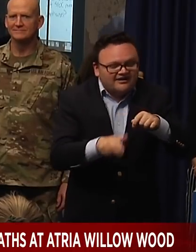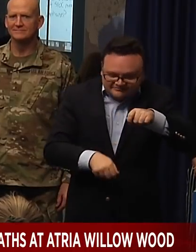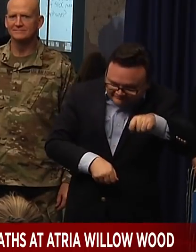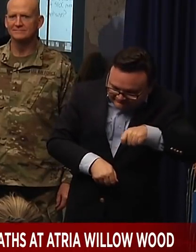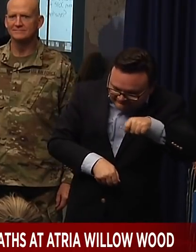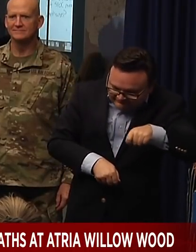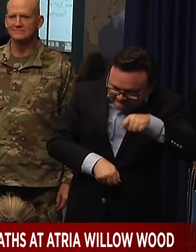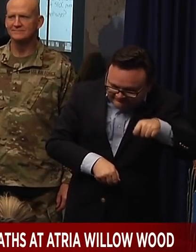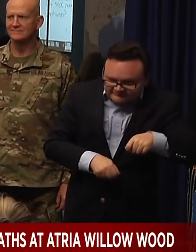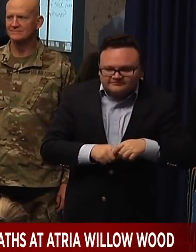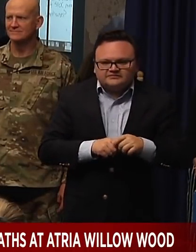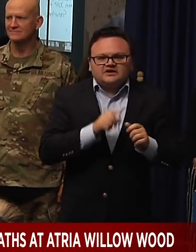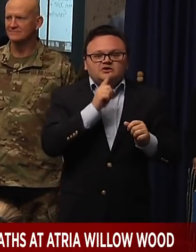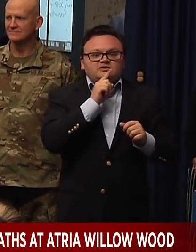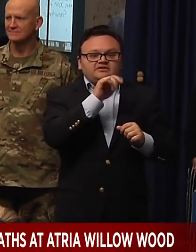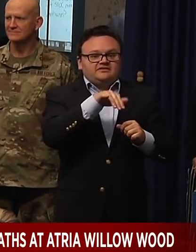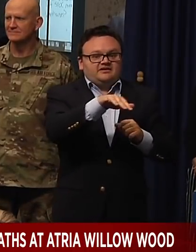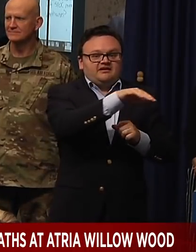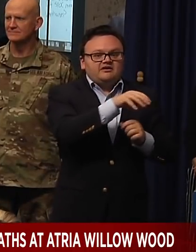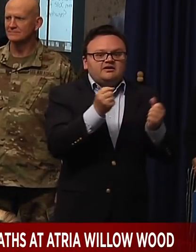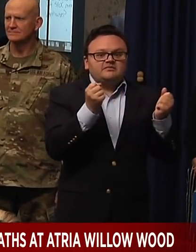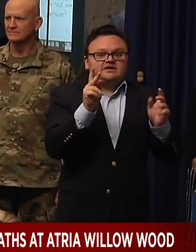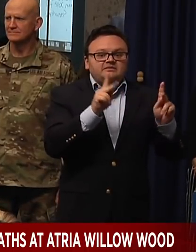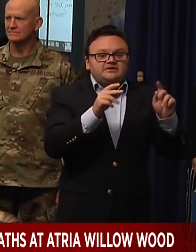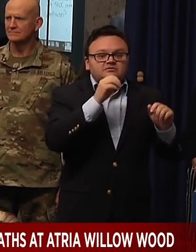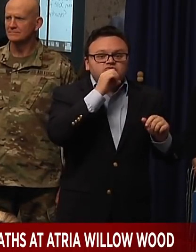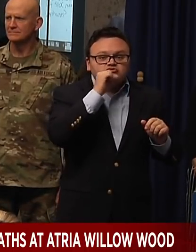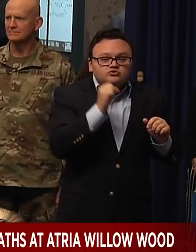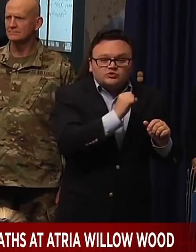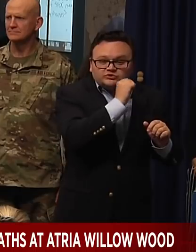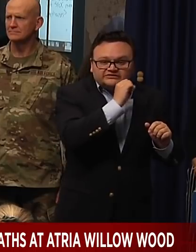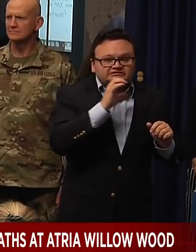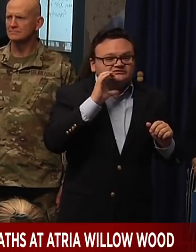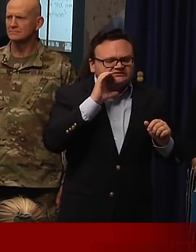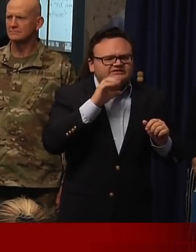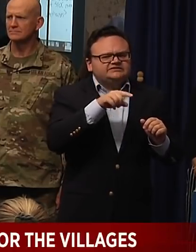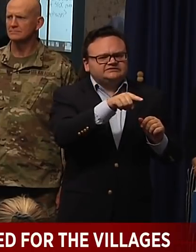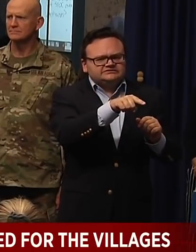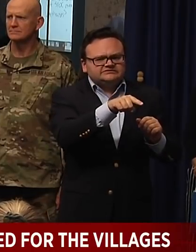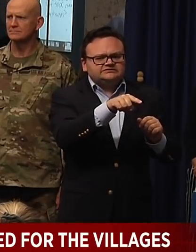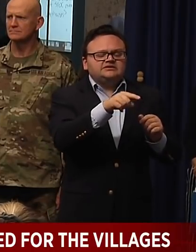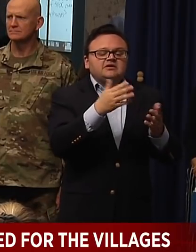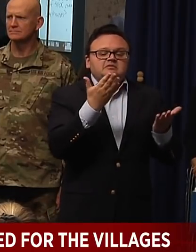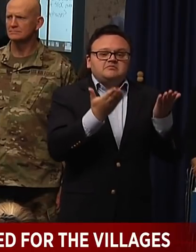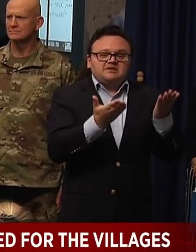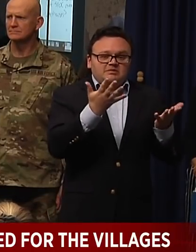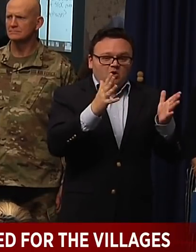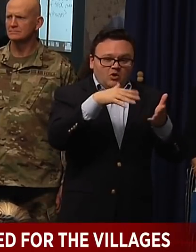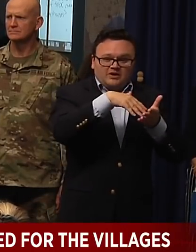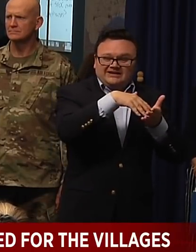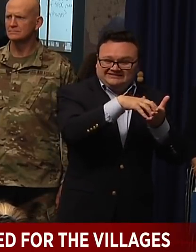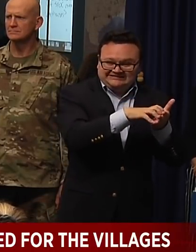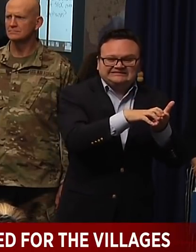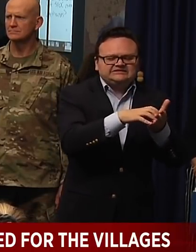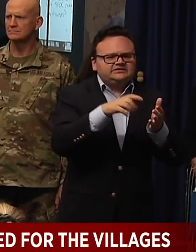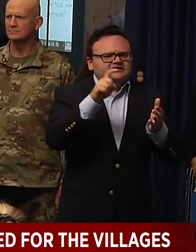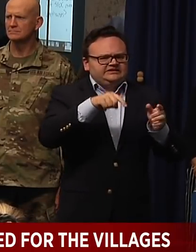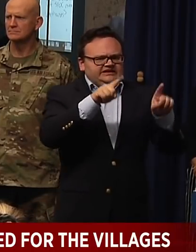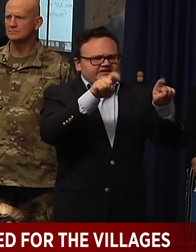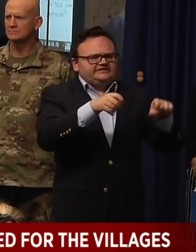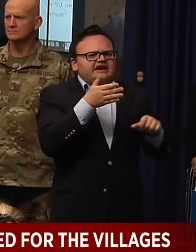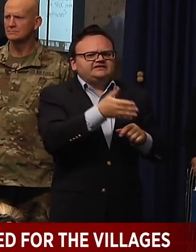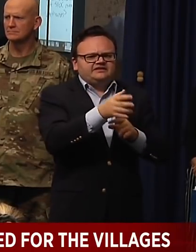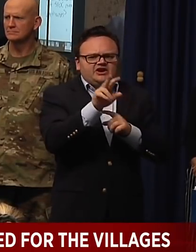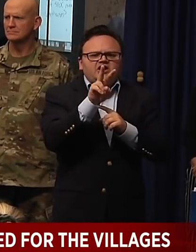given the demographics, would be very, very good. So expanding testing continues to be one of the highest